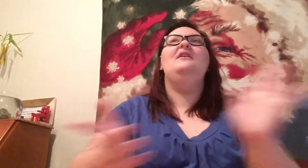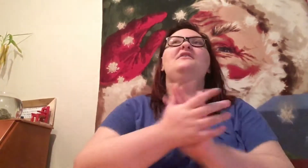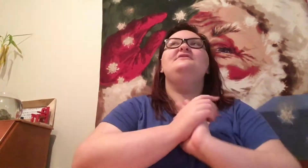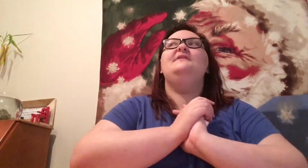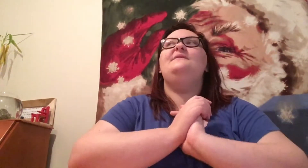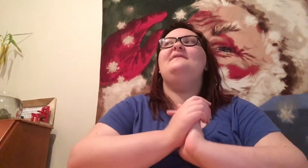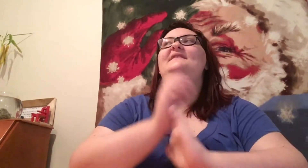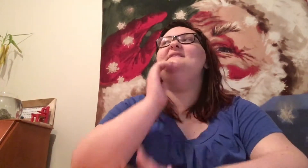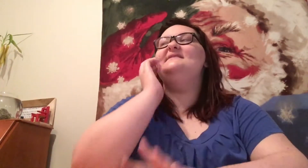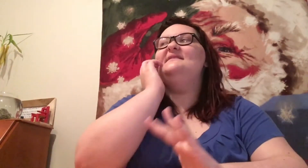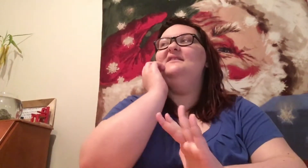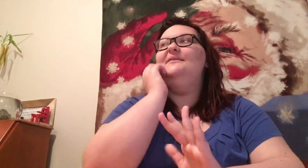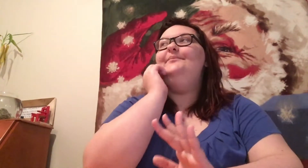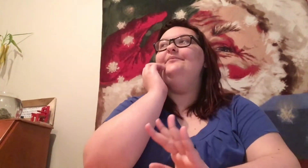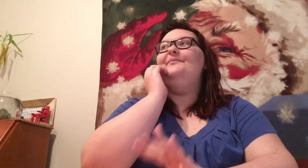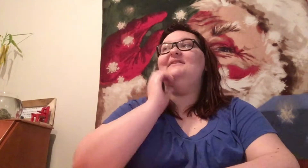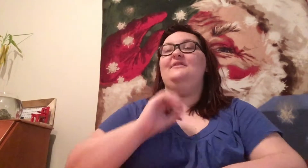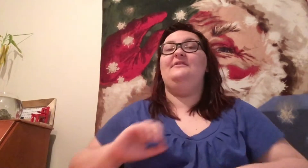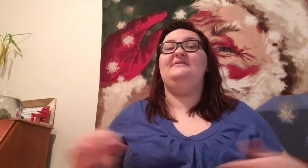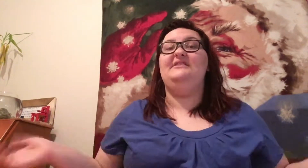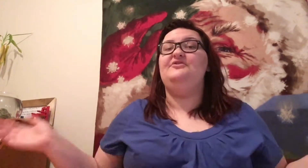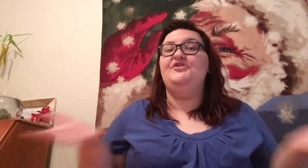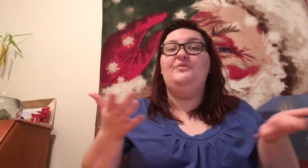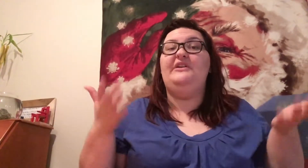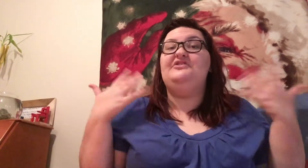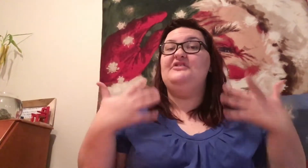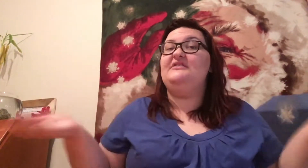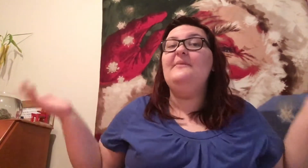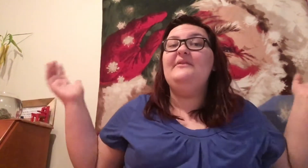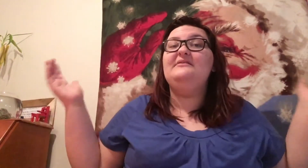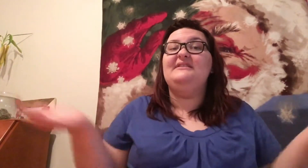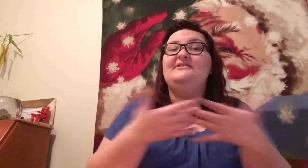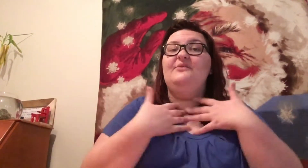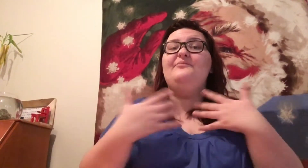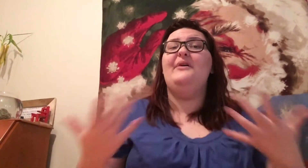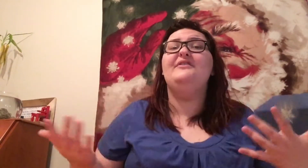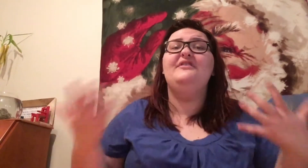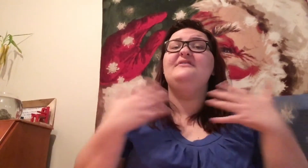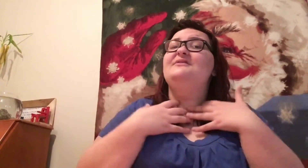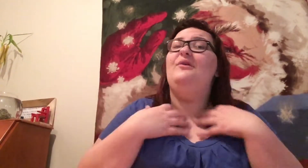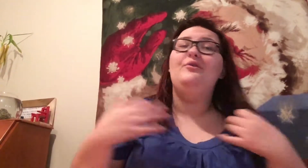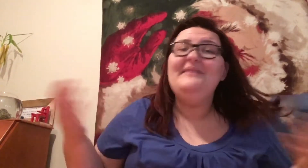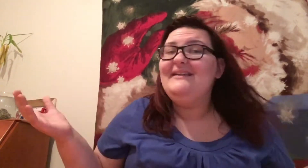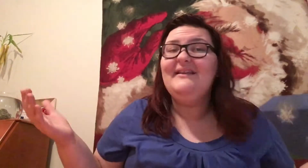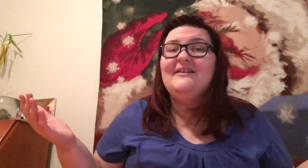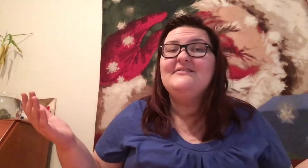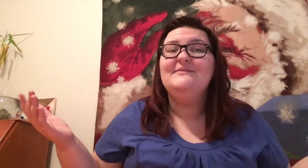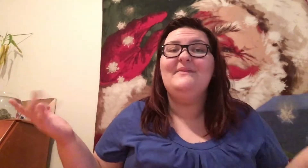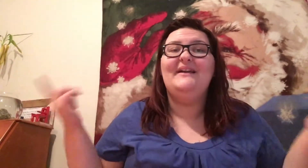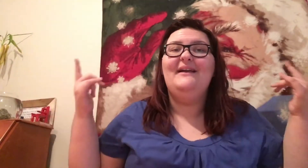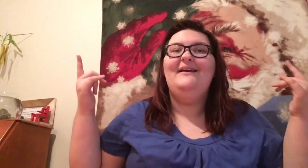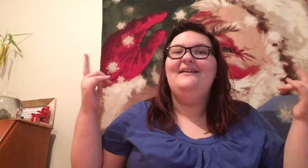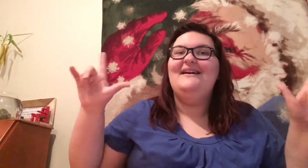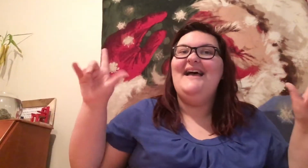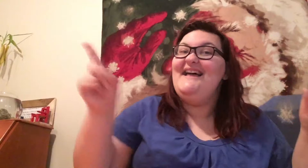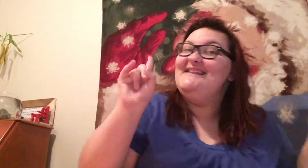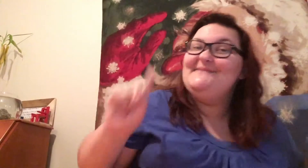So this McDonald's is new. It just got built. It's so modern. so homey in there. I'm like, and it's